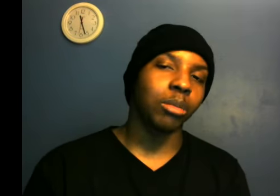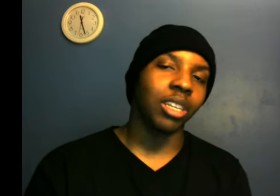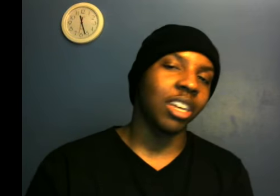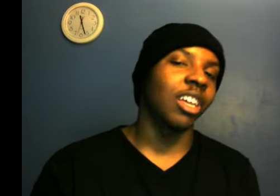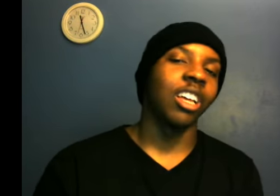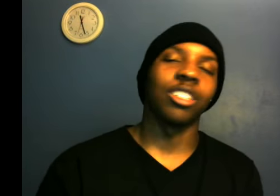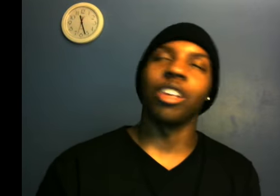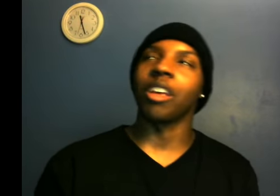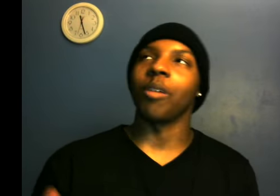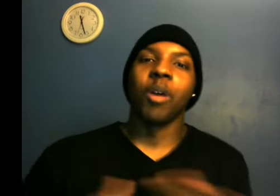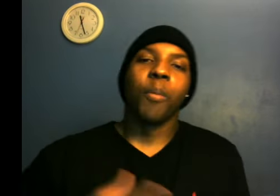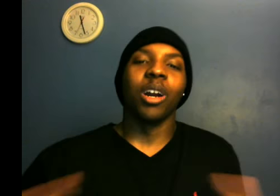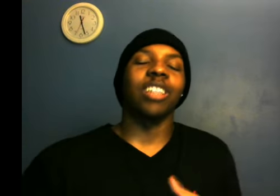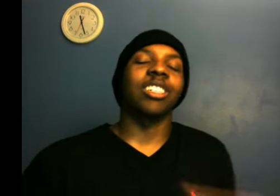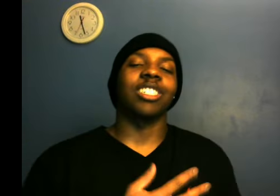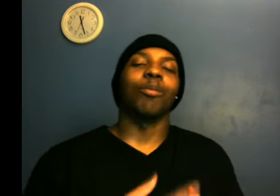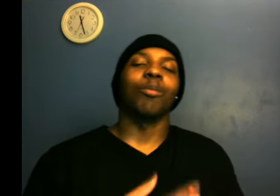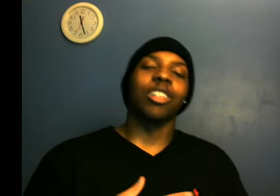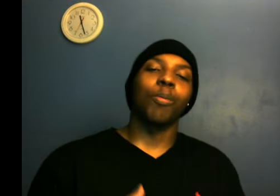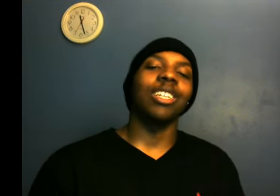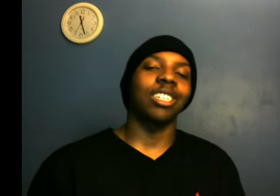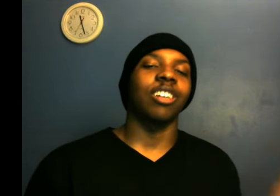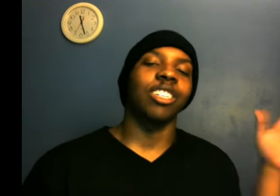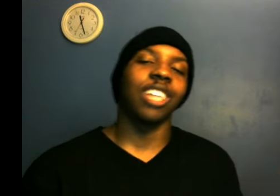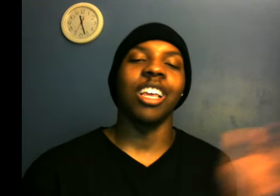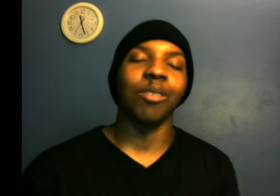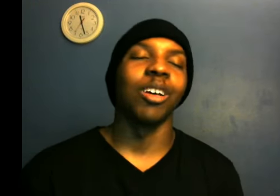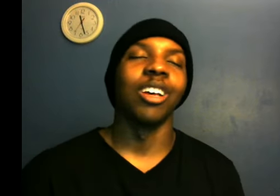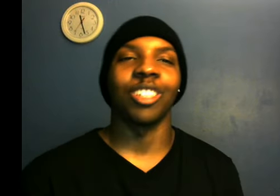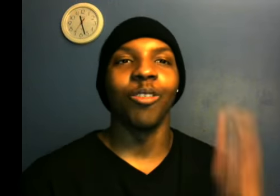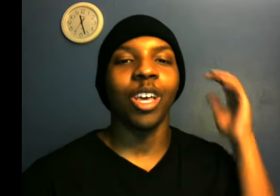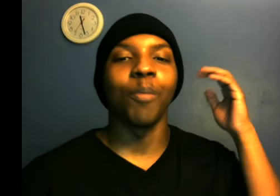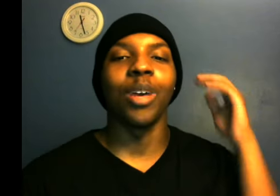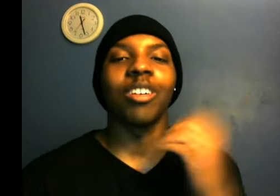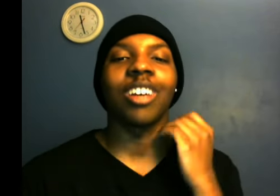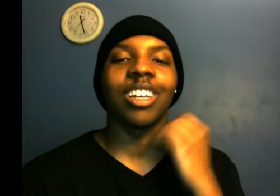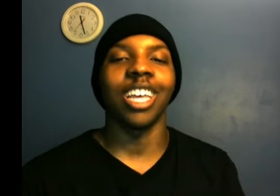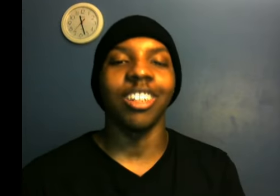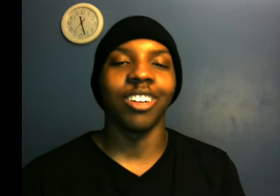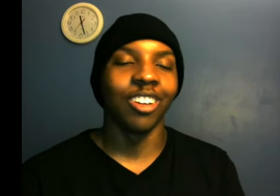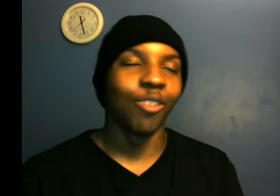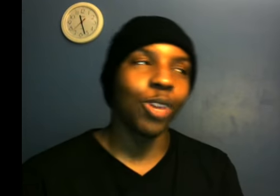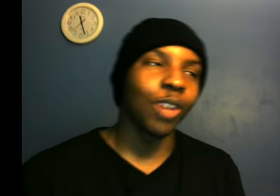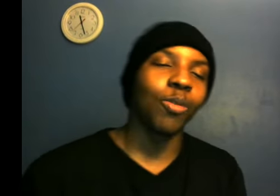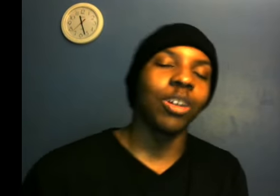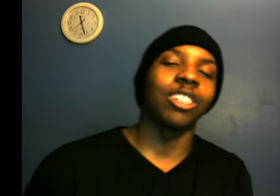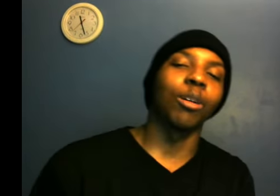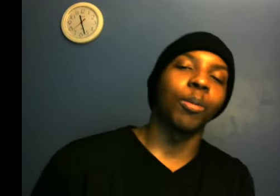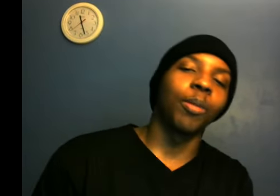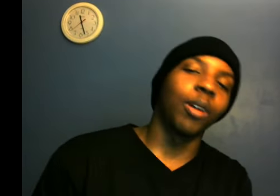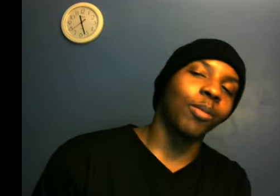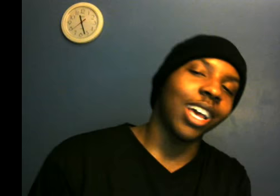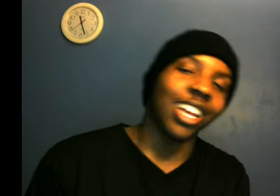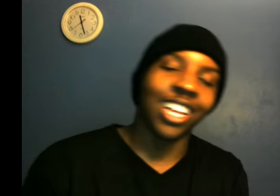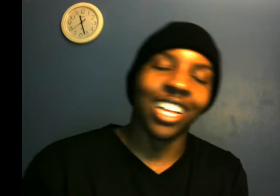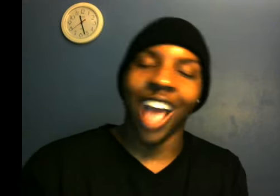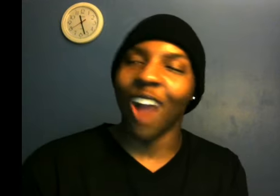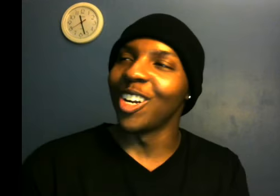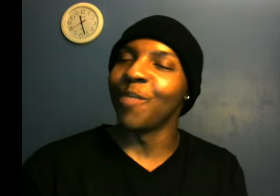what I'm saying? So you can put it into some other pieces on the team. So we can build a contender. We can win the Super Bowl, man. I really